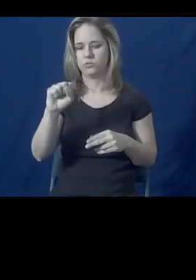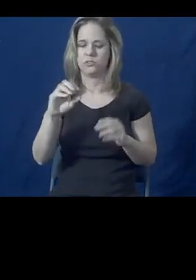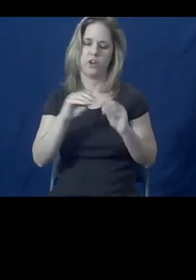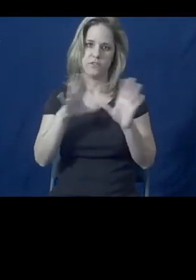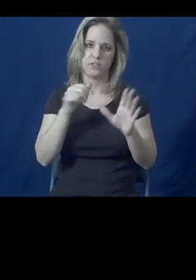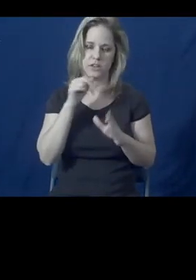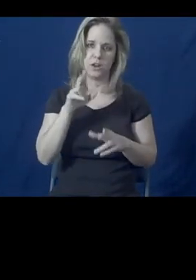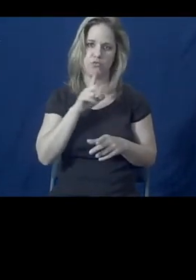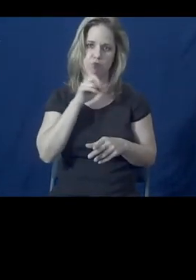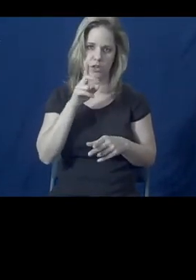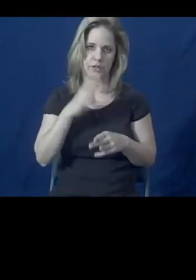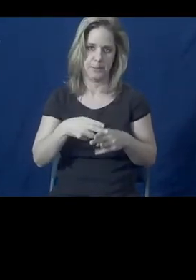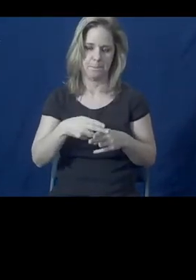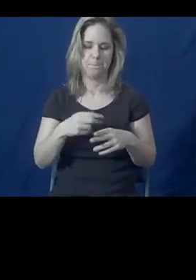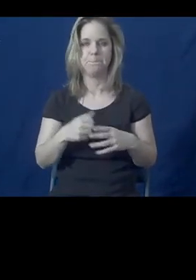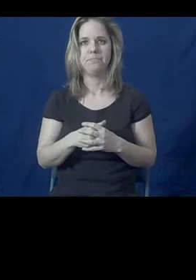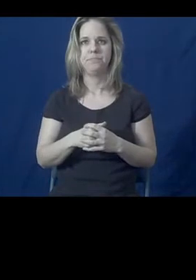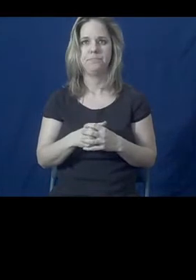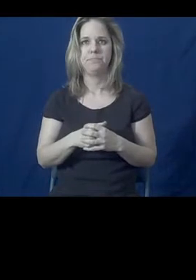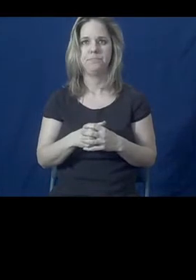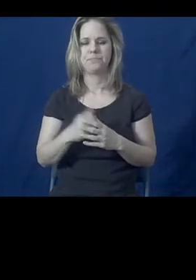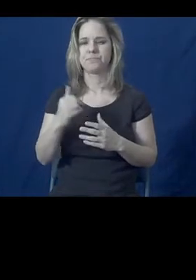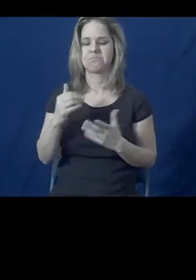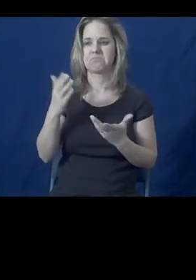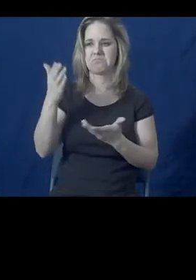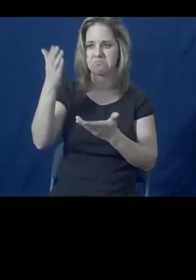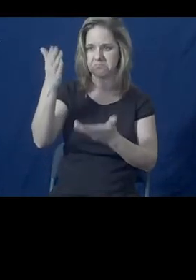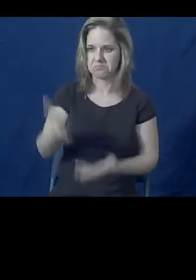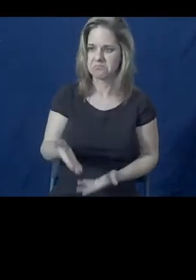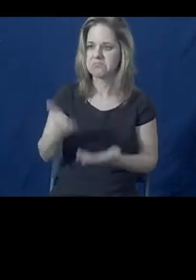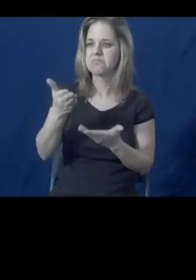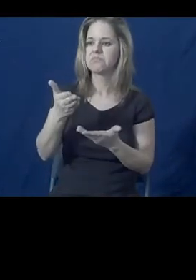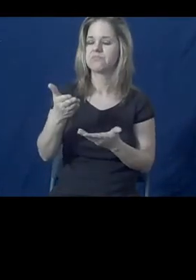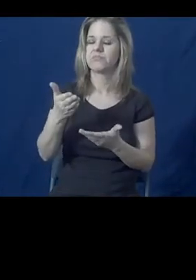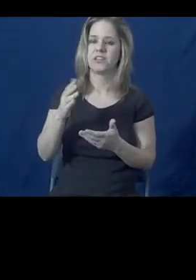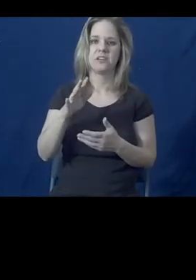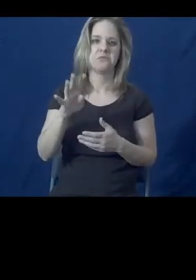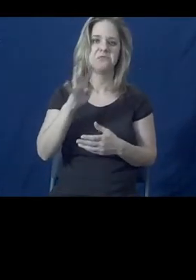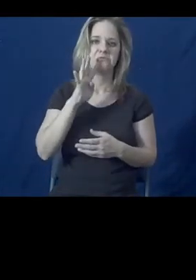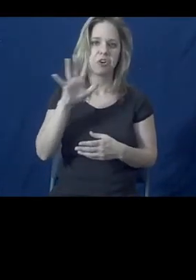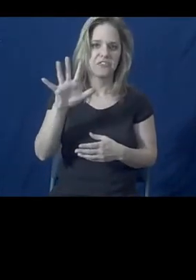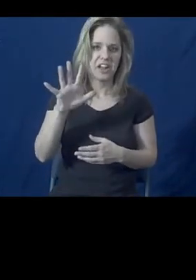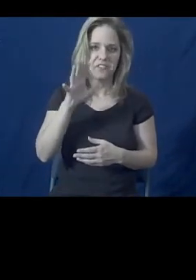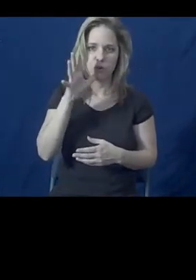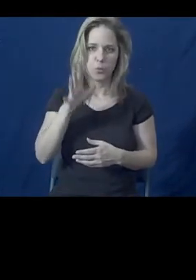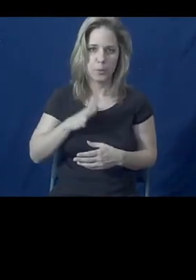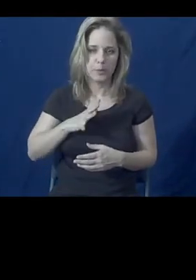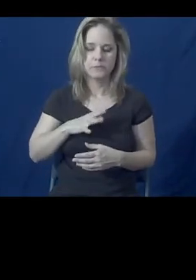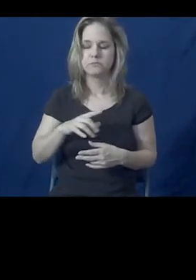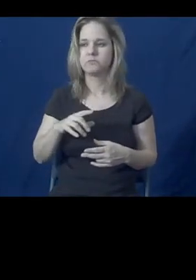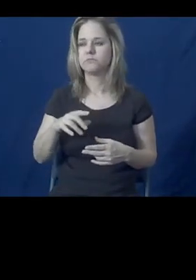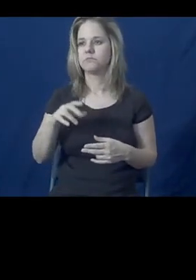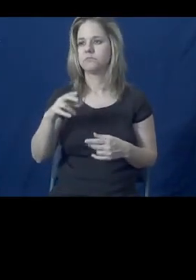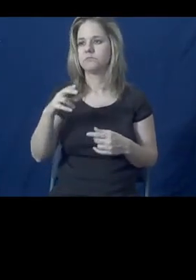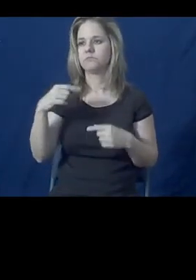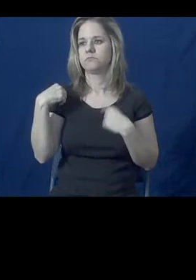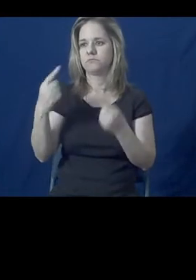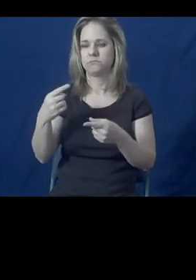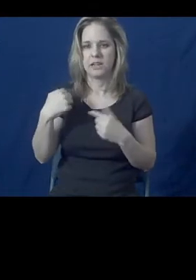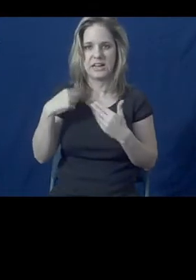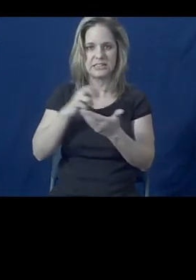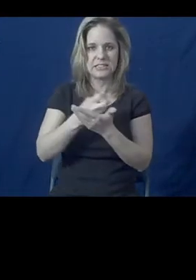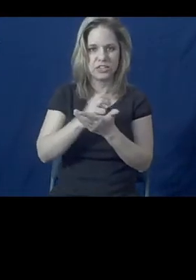To give a sense of who Jane Jones is, it's a 45-year-old woman with a history of seizures, asthma,